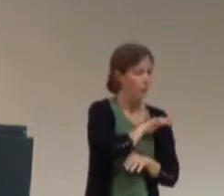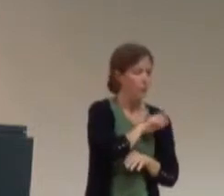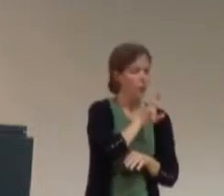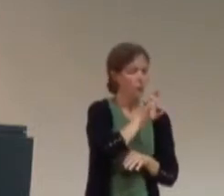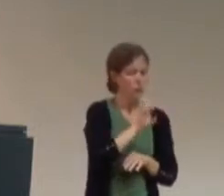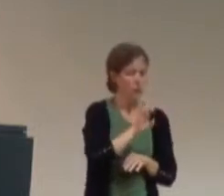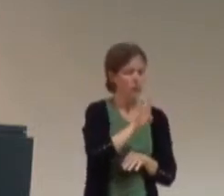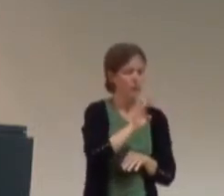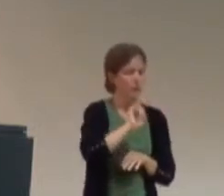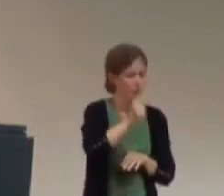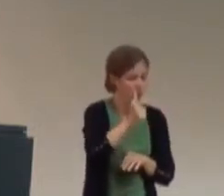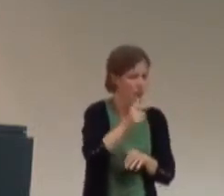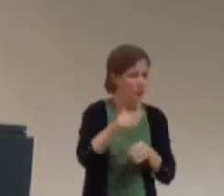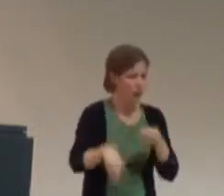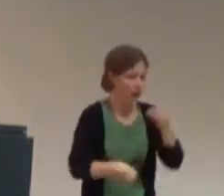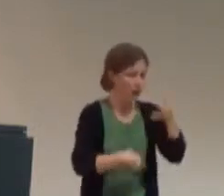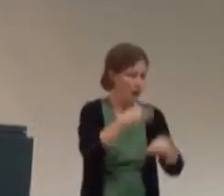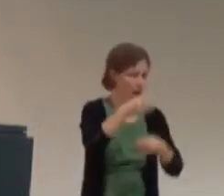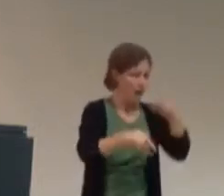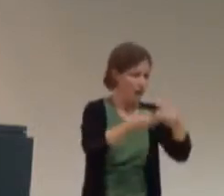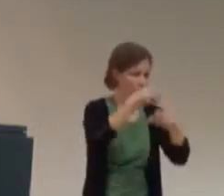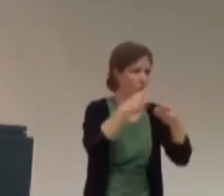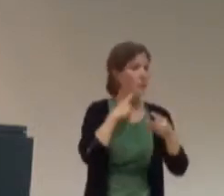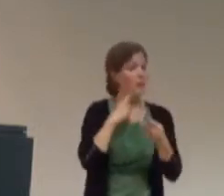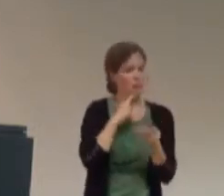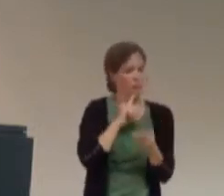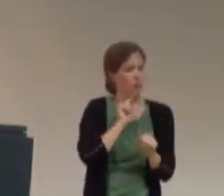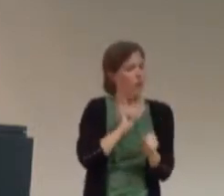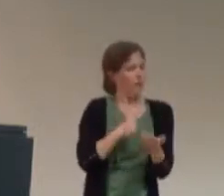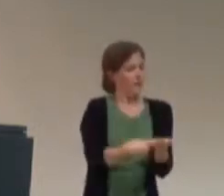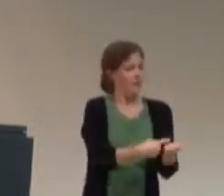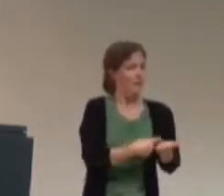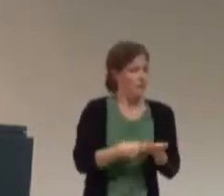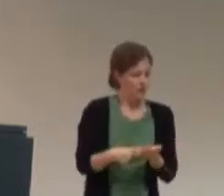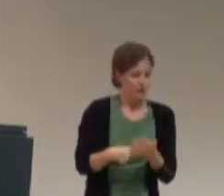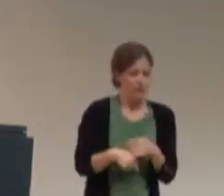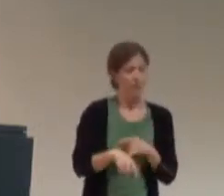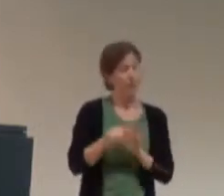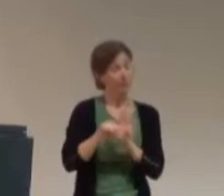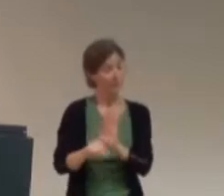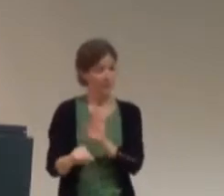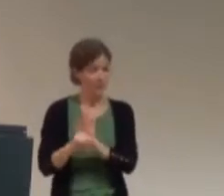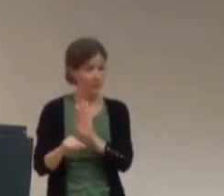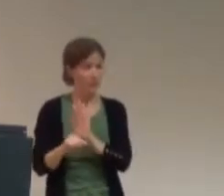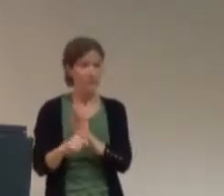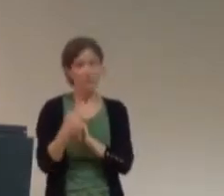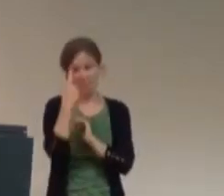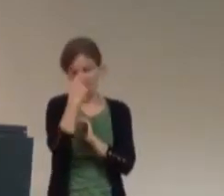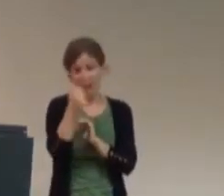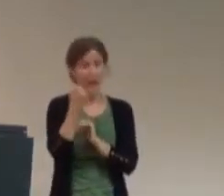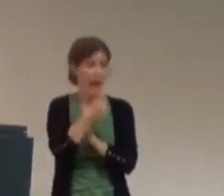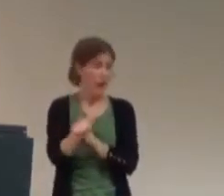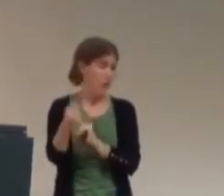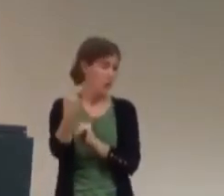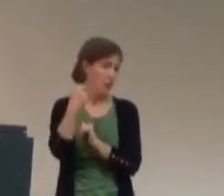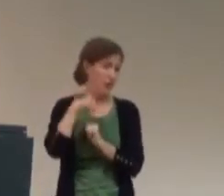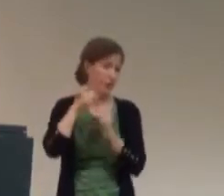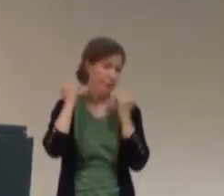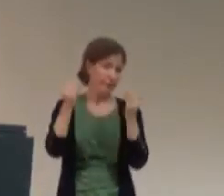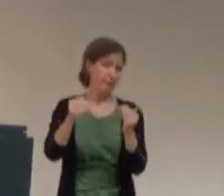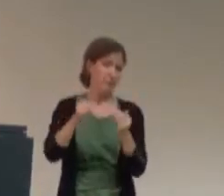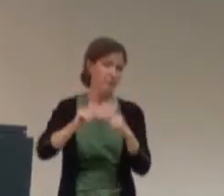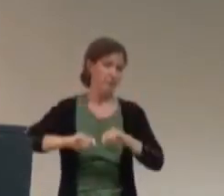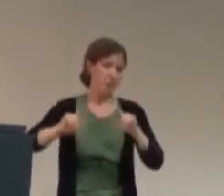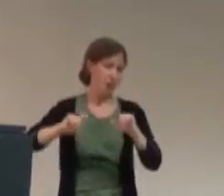reblogs and things like that. So, we can have actually a discussion. And the disadvantage is anyone can blog. So, anyone can